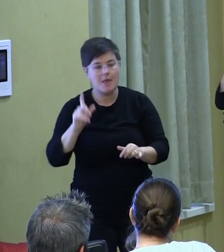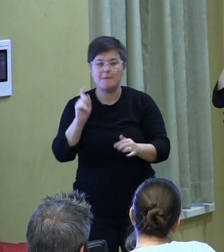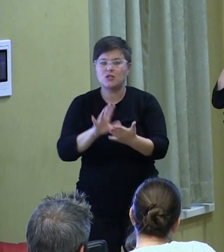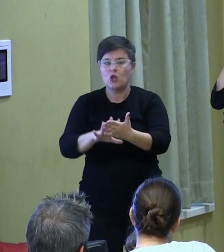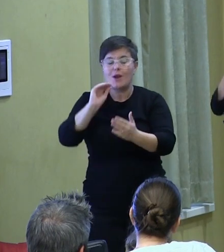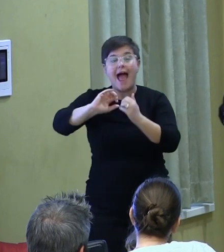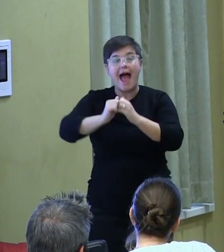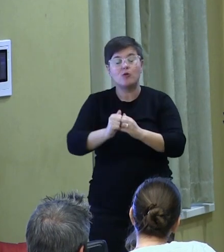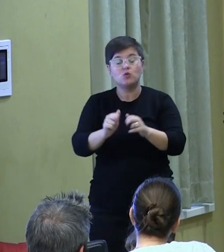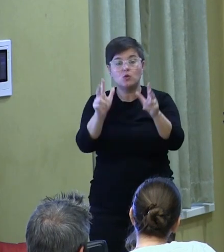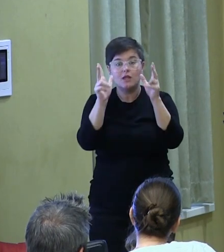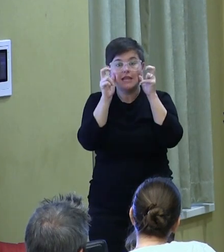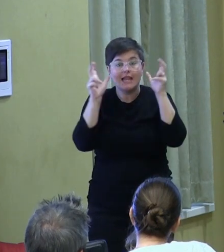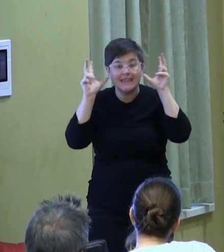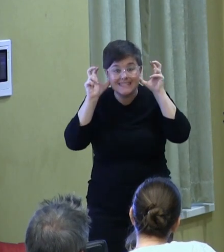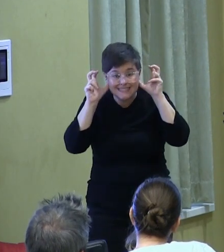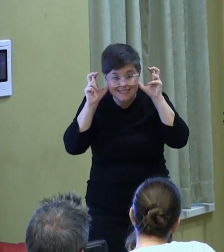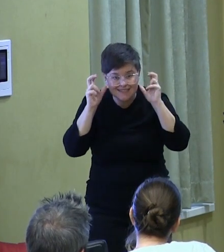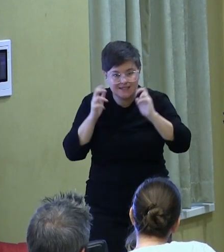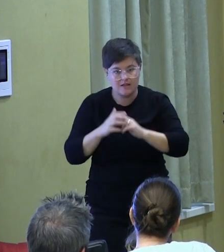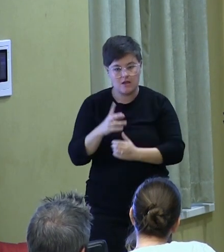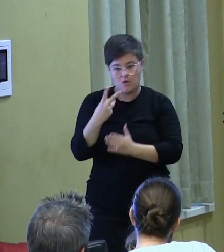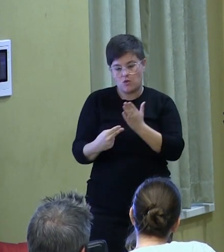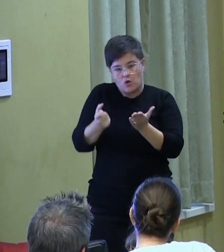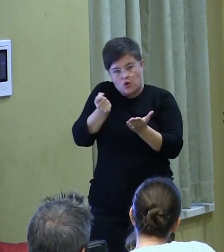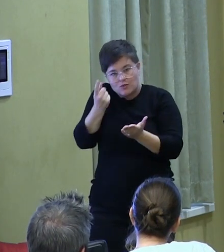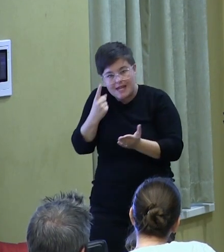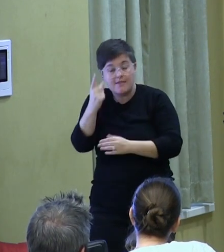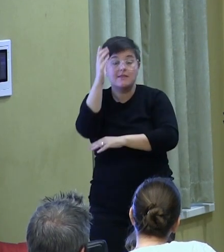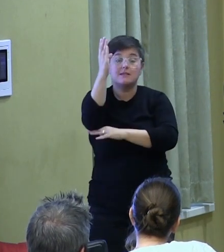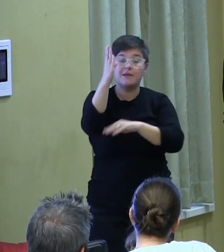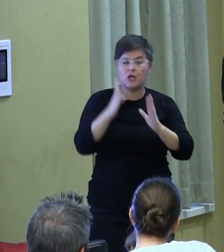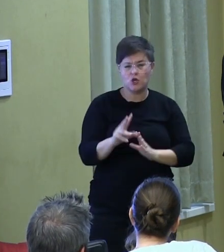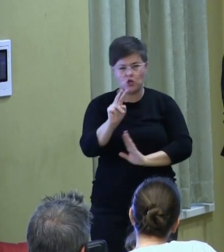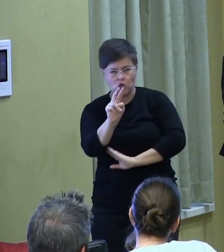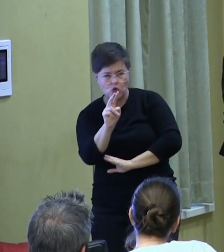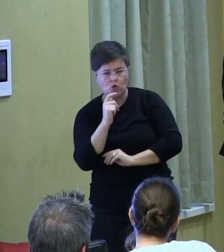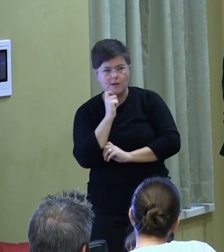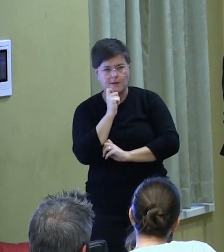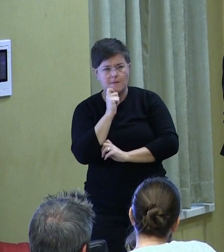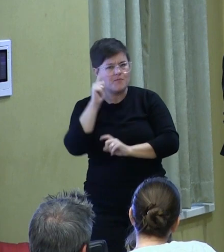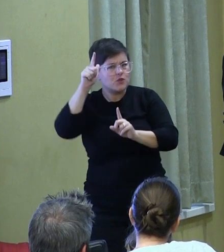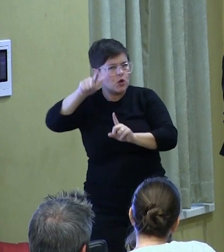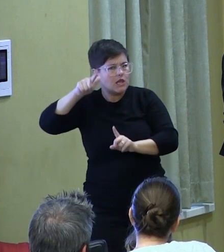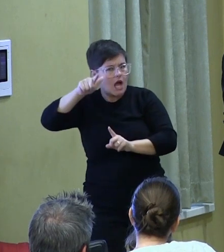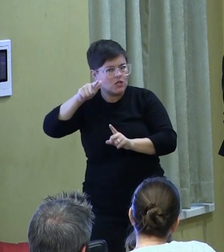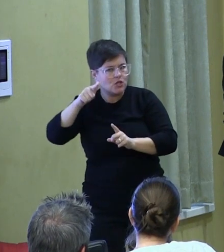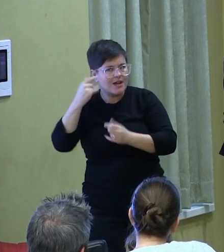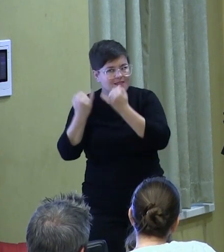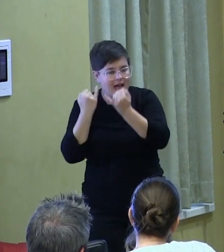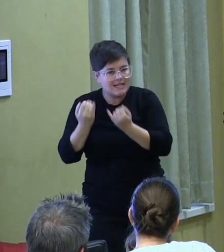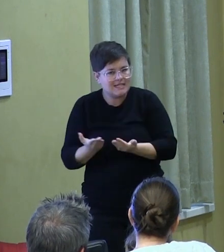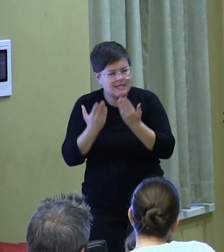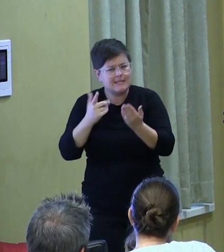how to listen. Both to understand the speaker, to probe the logic of the ideas offered,